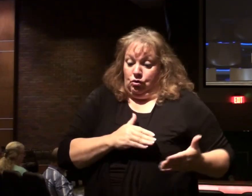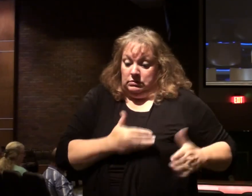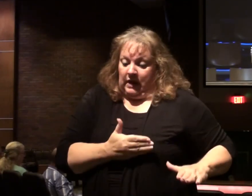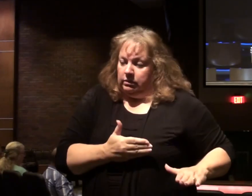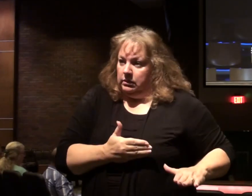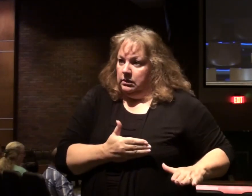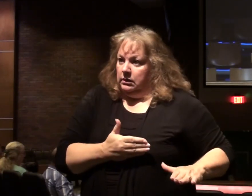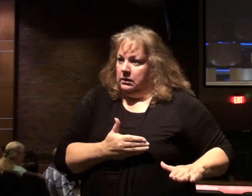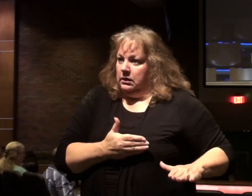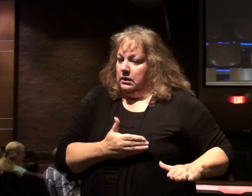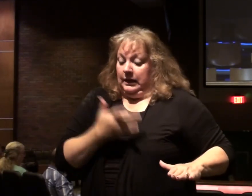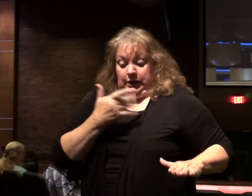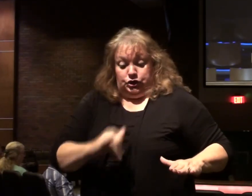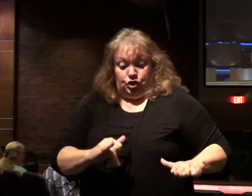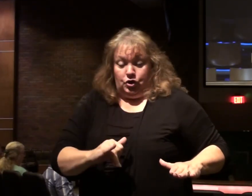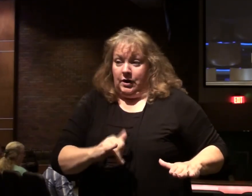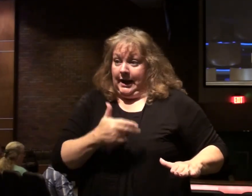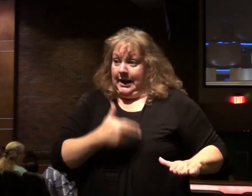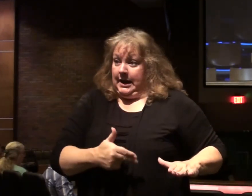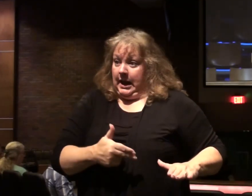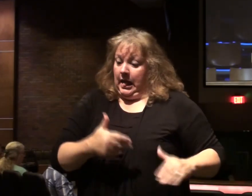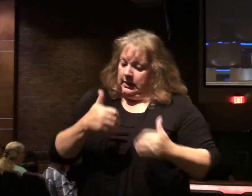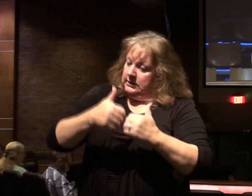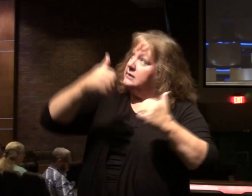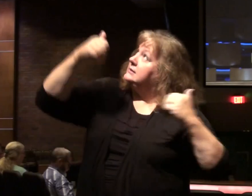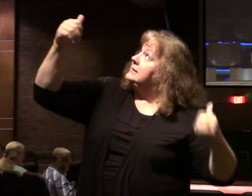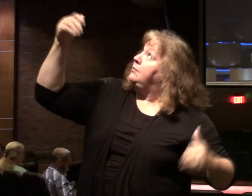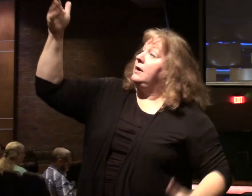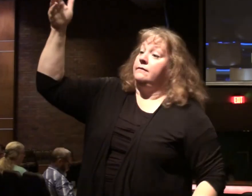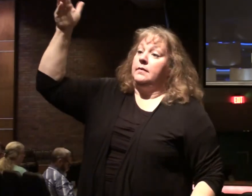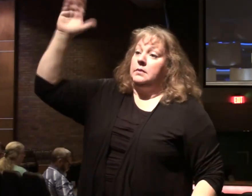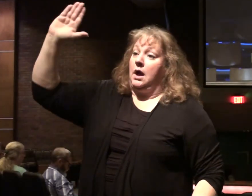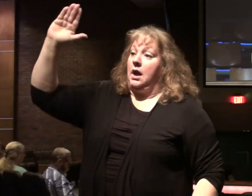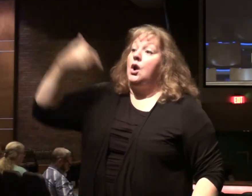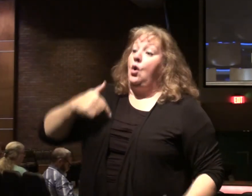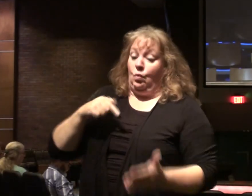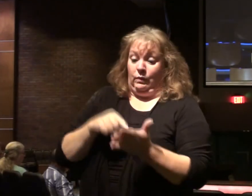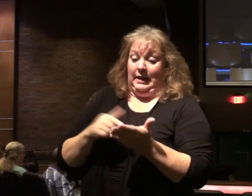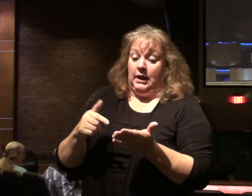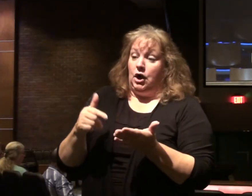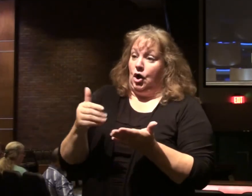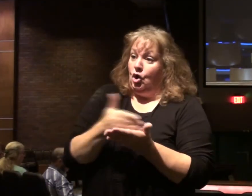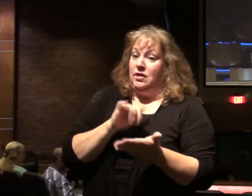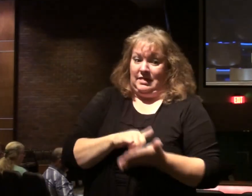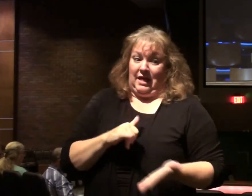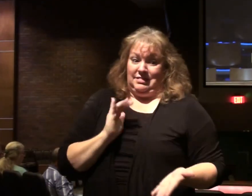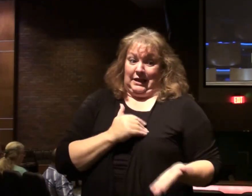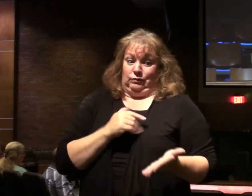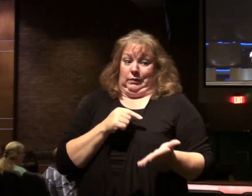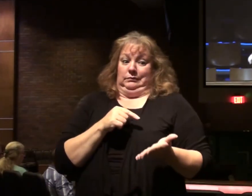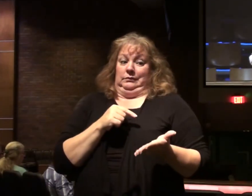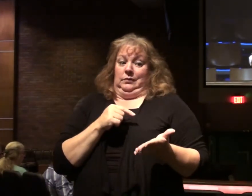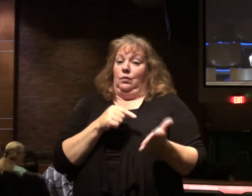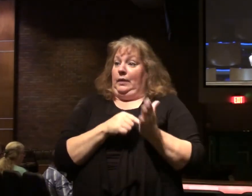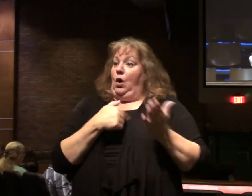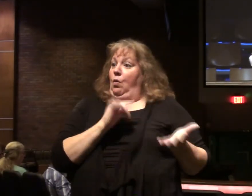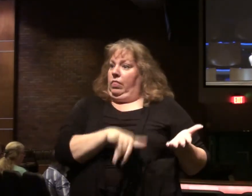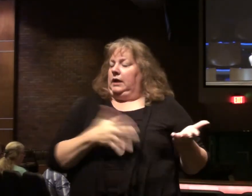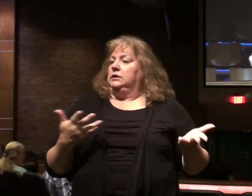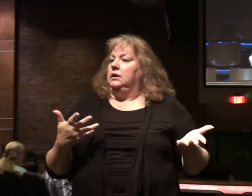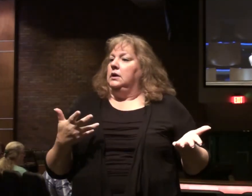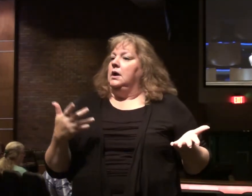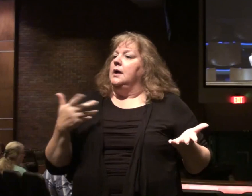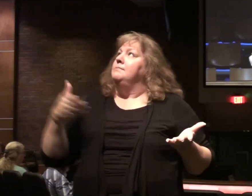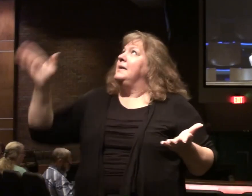In eternity and hell separate from God. That's what we deserve. That's the wage that we've earned for our sins. But the good news is that the